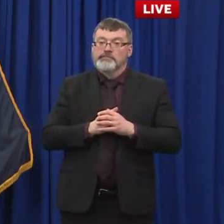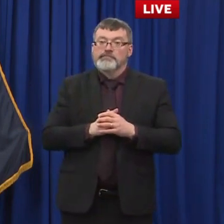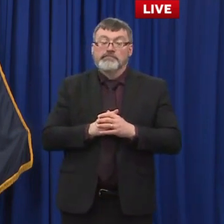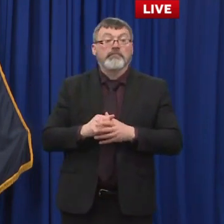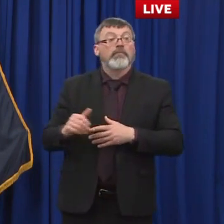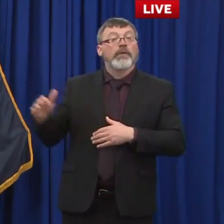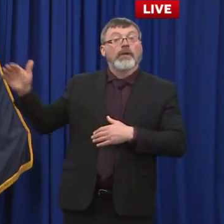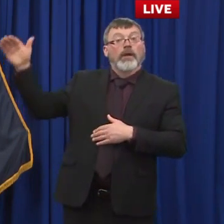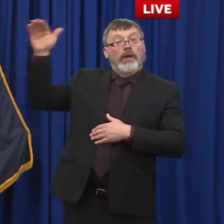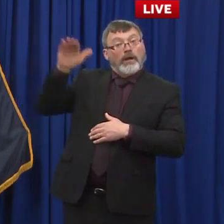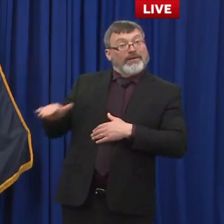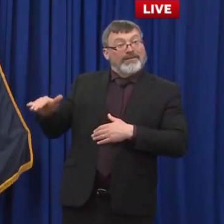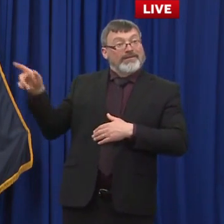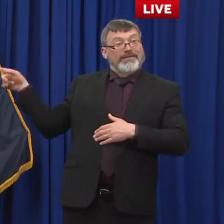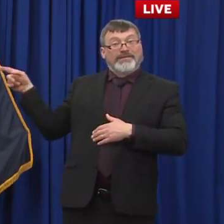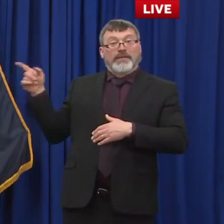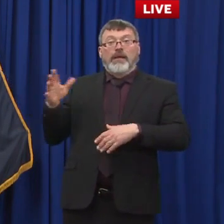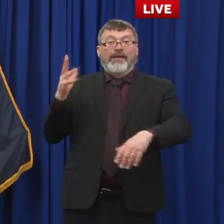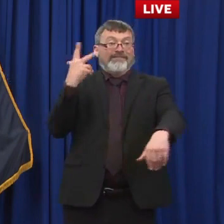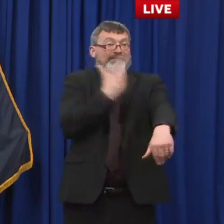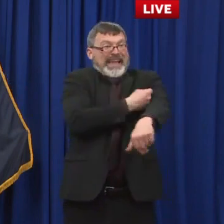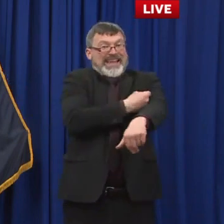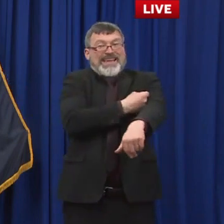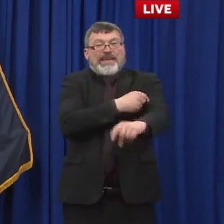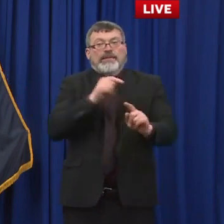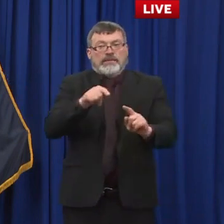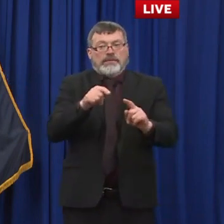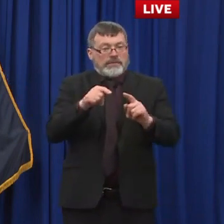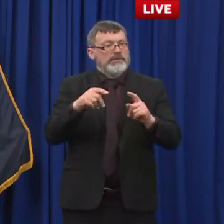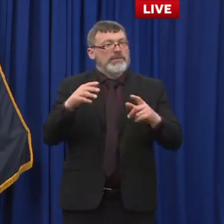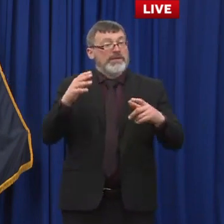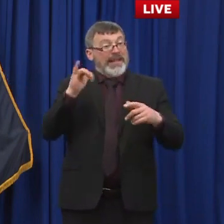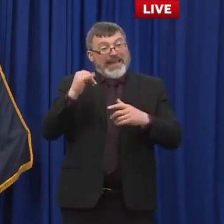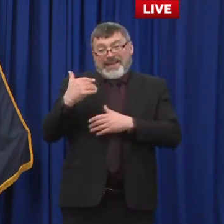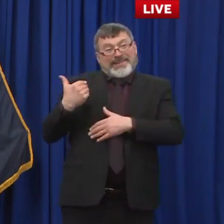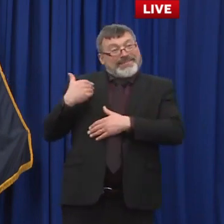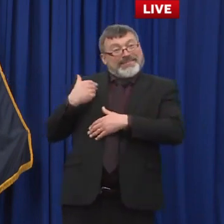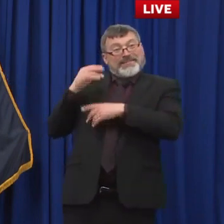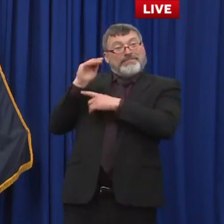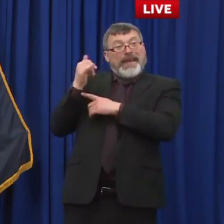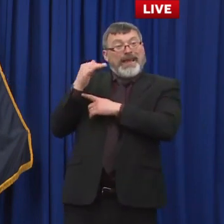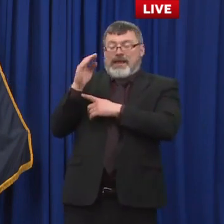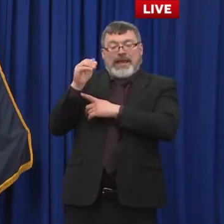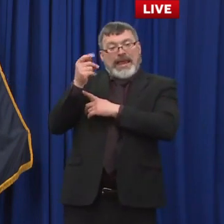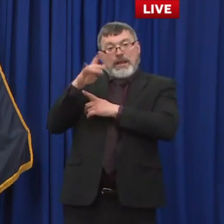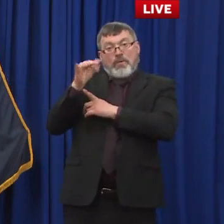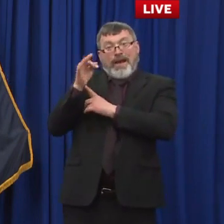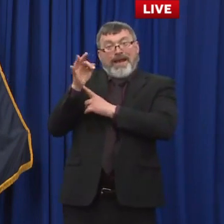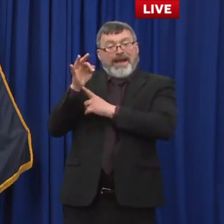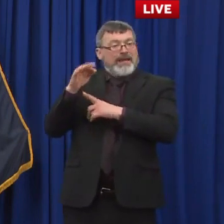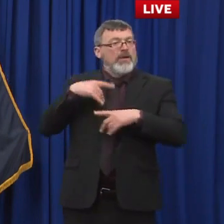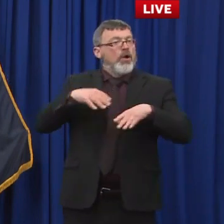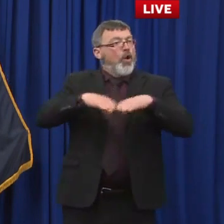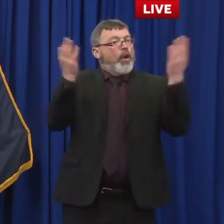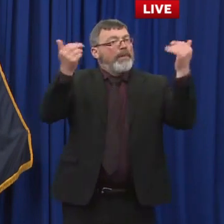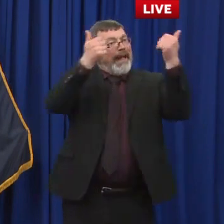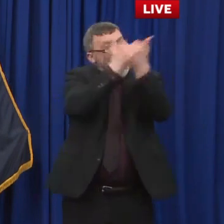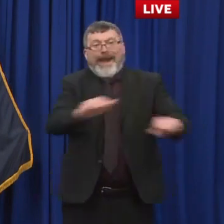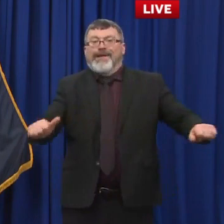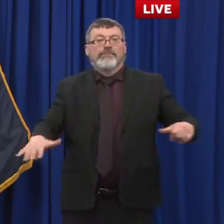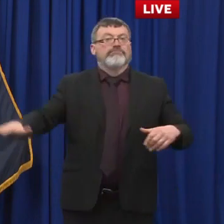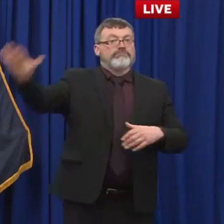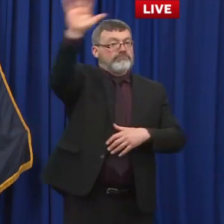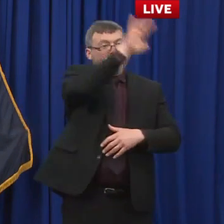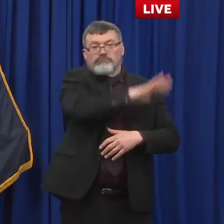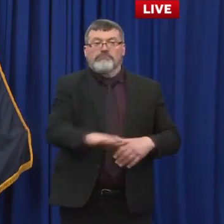you lived, what your residency was. Some worried about a rush on the system. But again, Vinny did a great job pulled through. We've